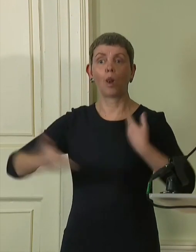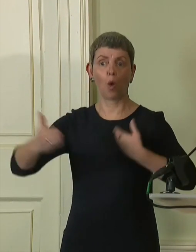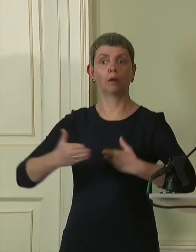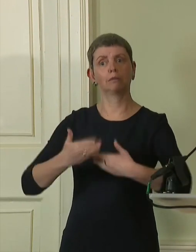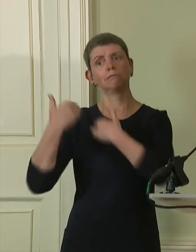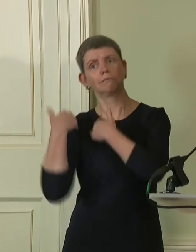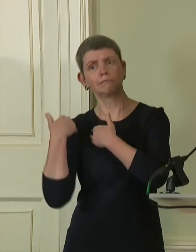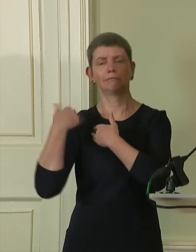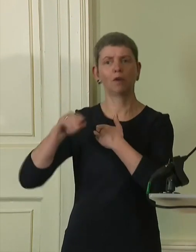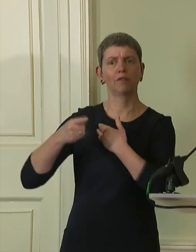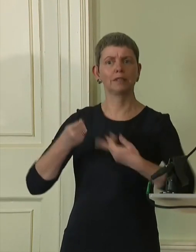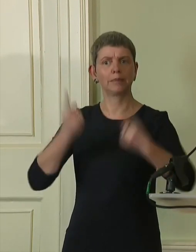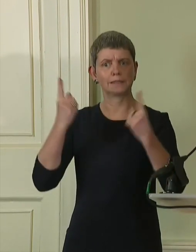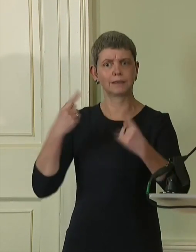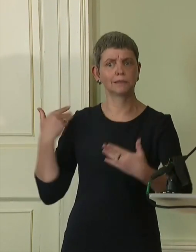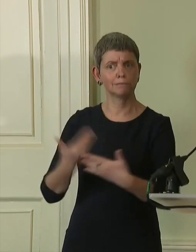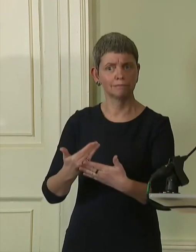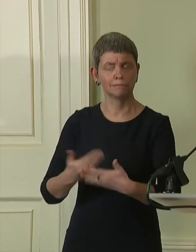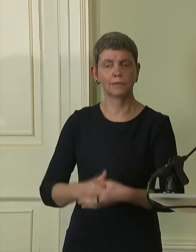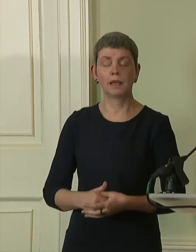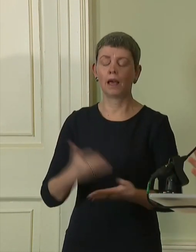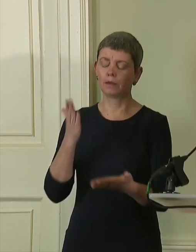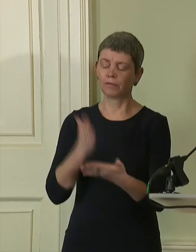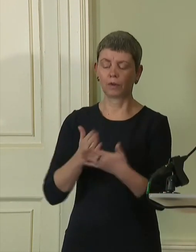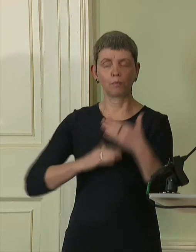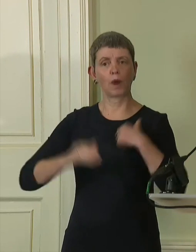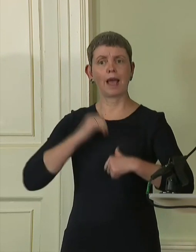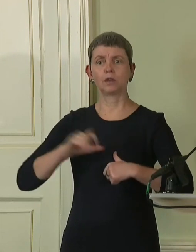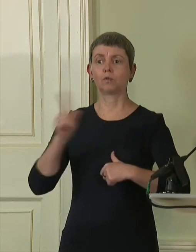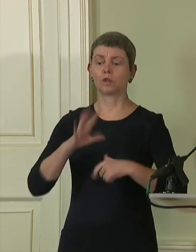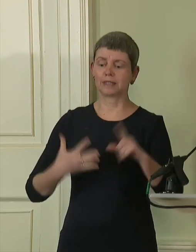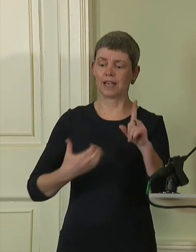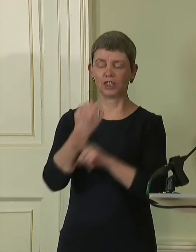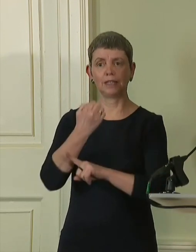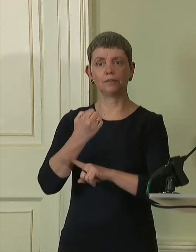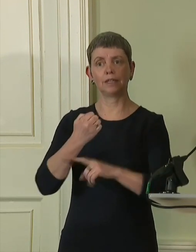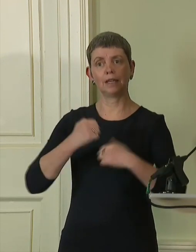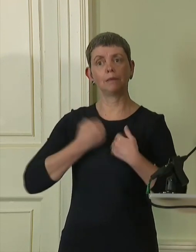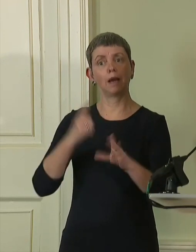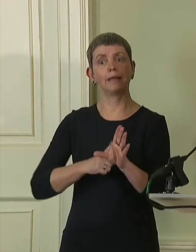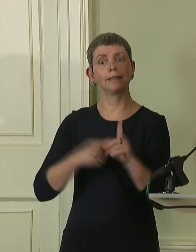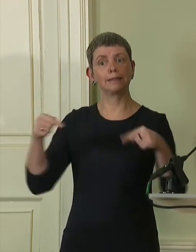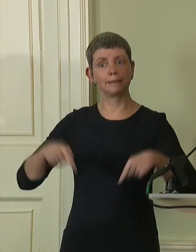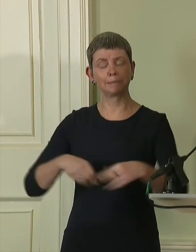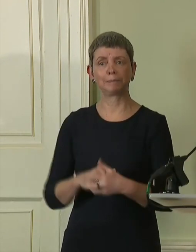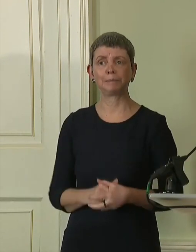this office and I'm very proud of what has been achieved in the years I've been in Butte House.